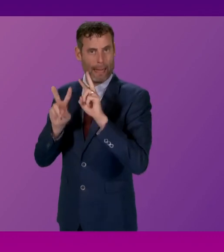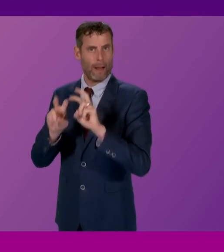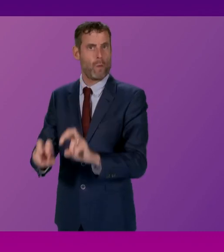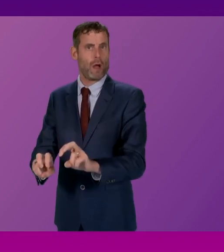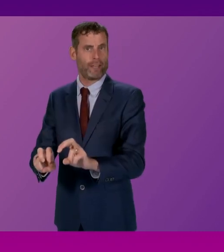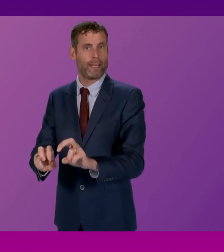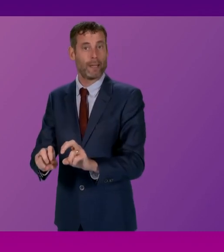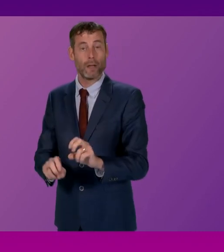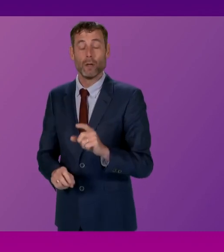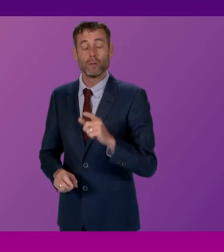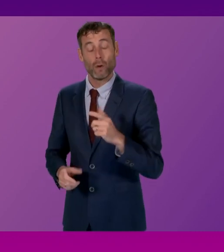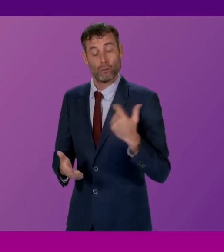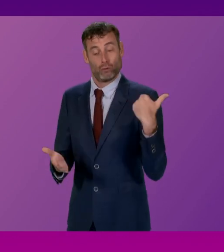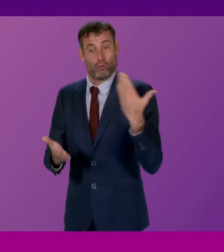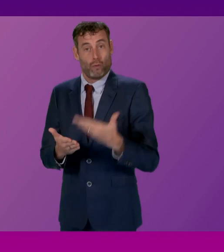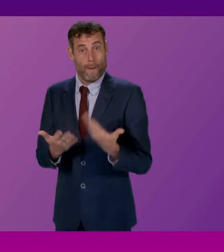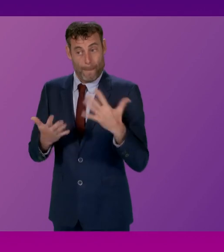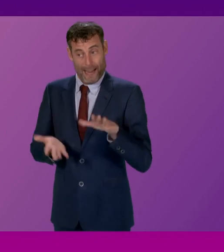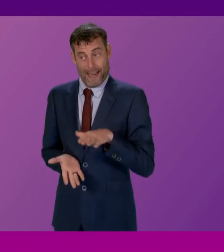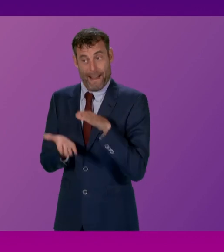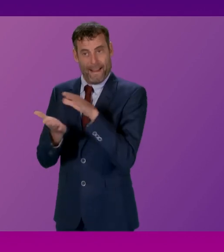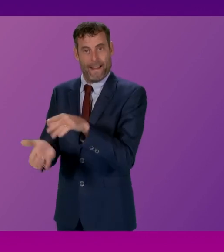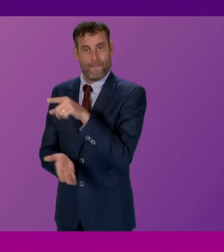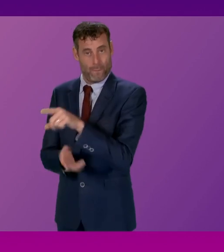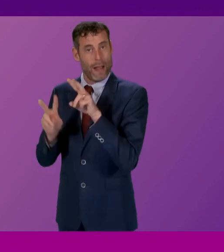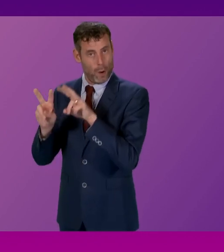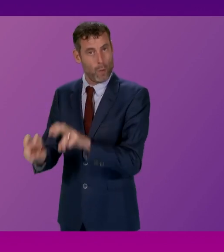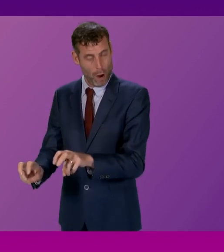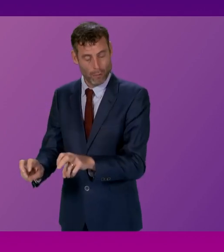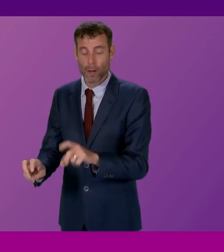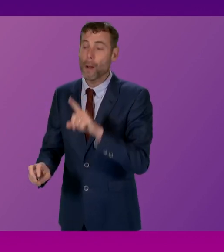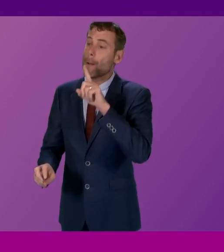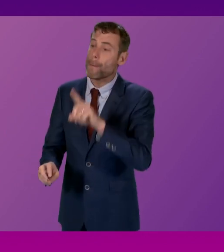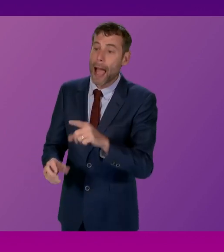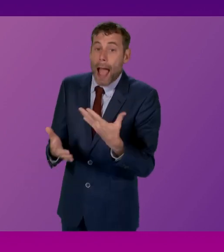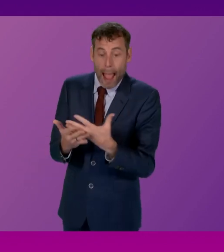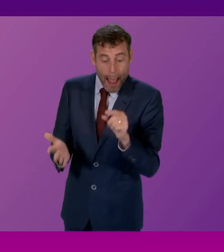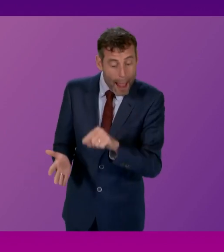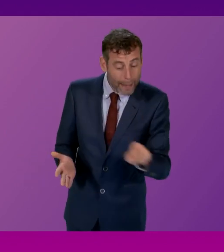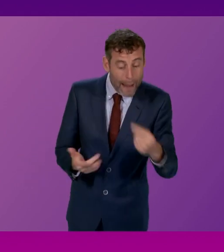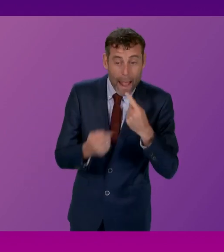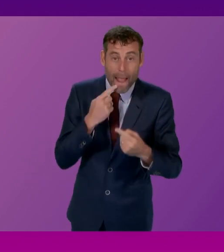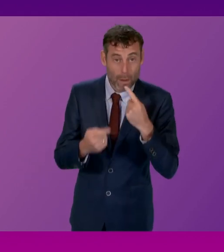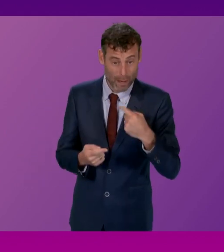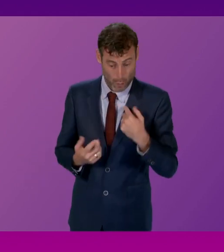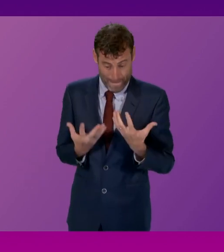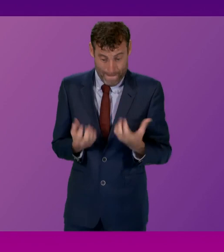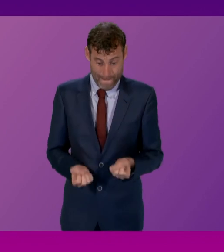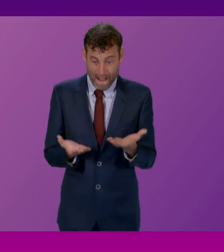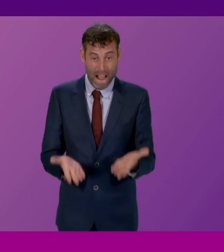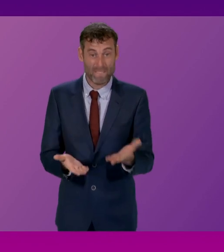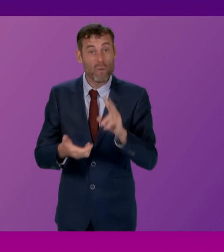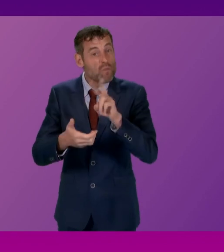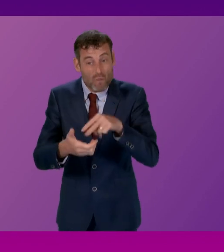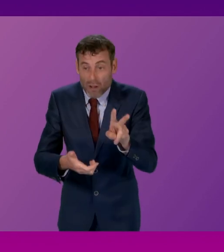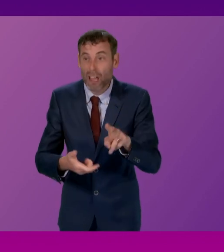released and what we will provide to the inquiry, let me make it clear that any potentially relevant information that we hold, be it in WhatsApp, be it in